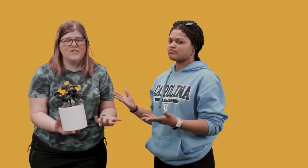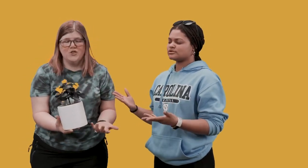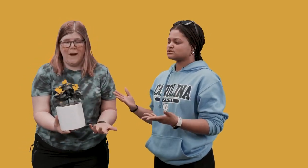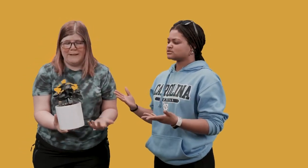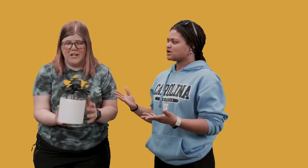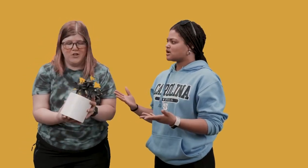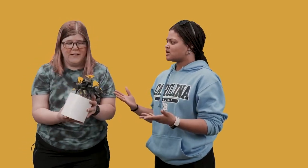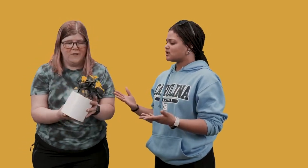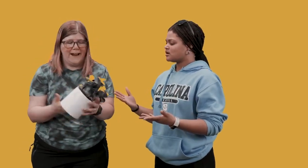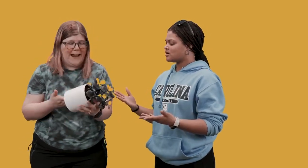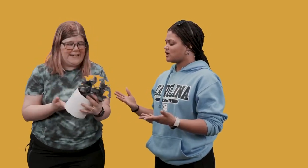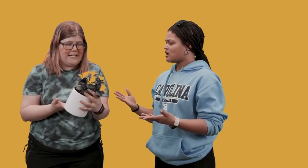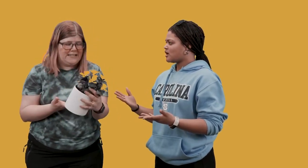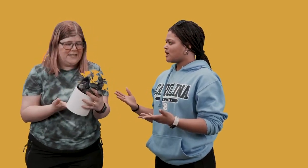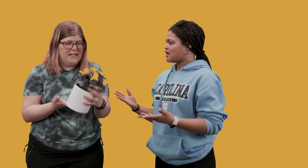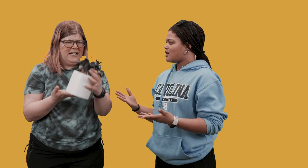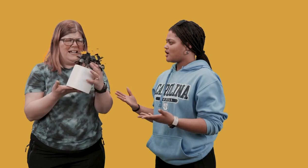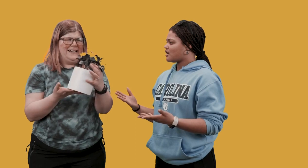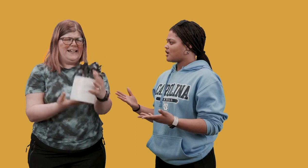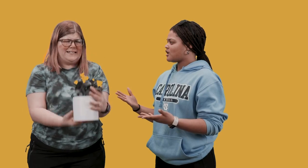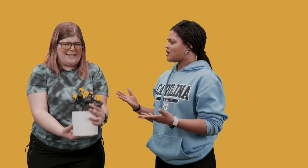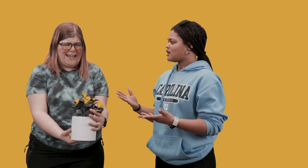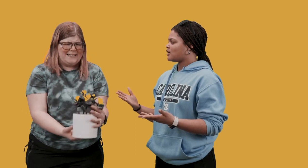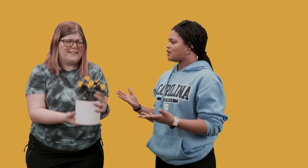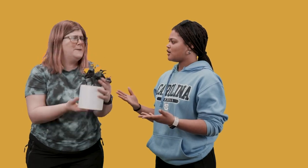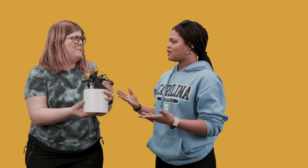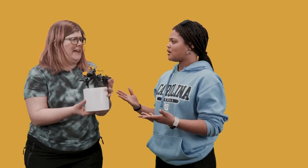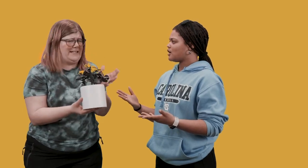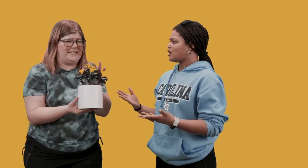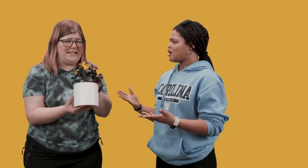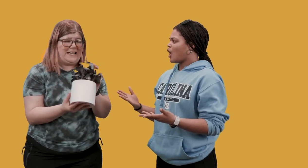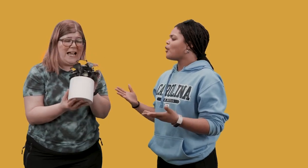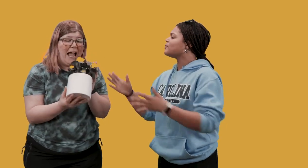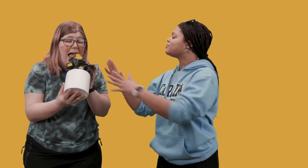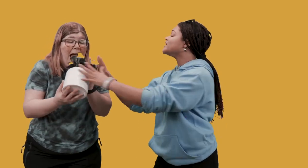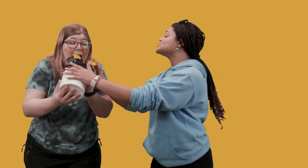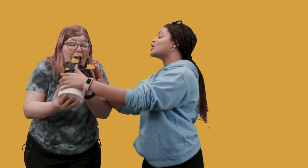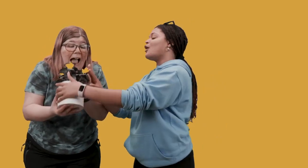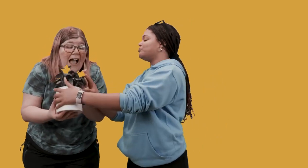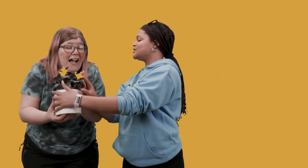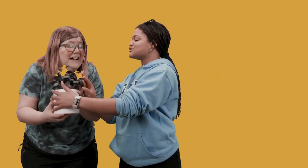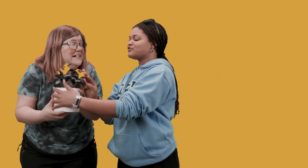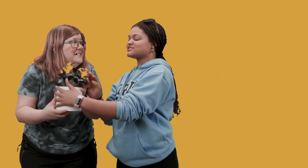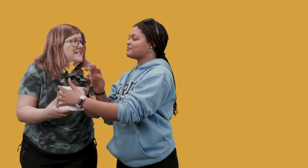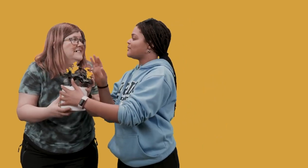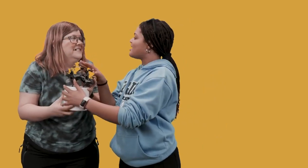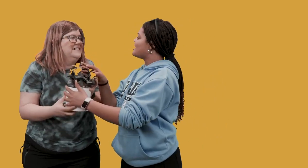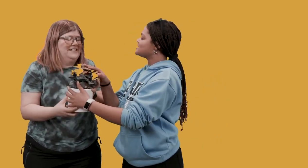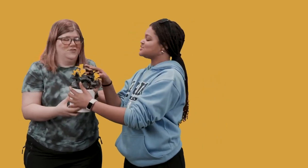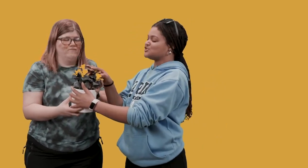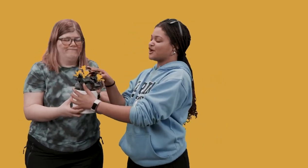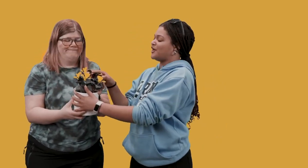you're right i'm not doing it right i need i need to taste the plants oh but please no please no there's like bugs dirt